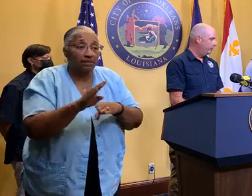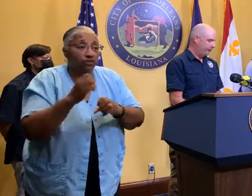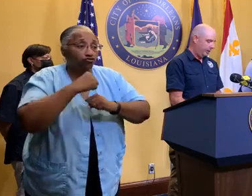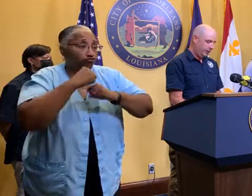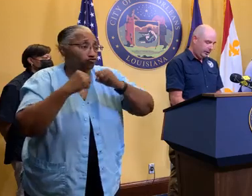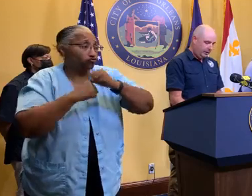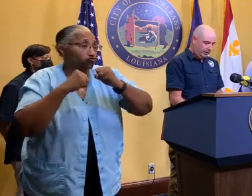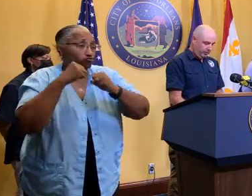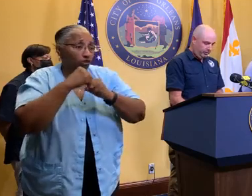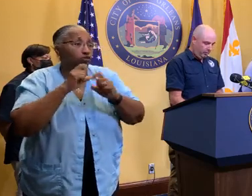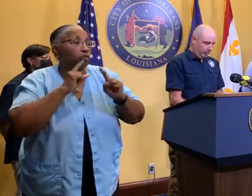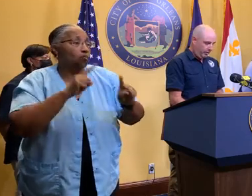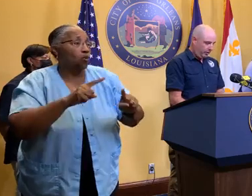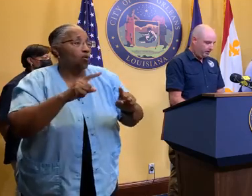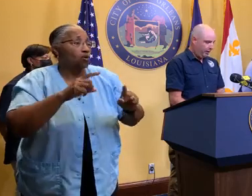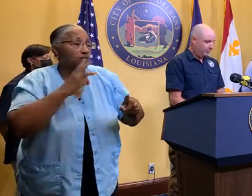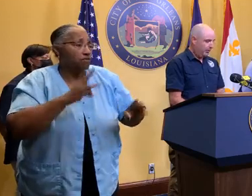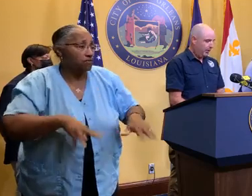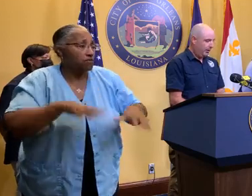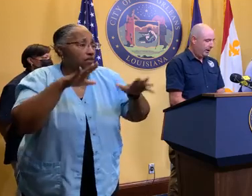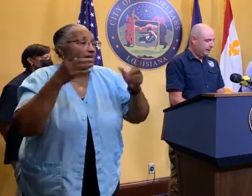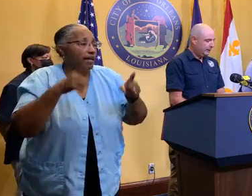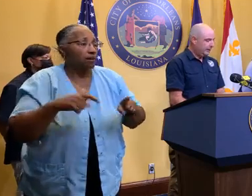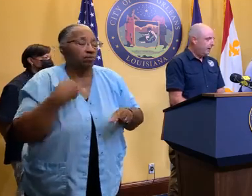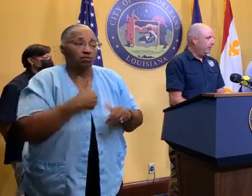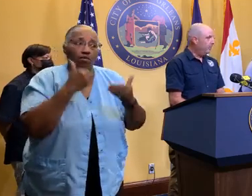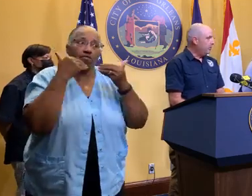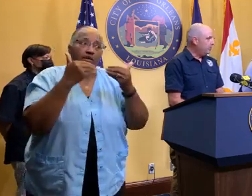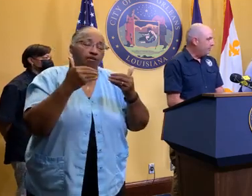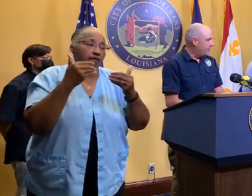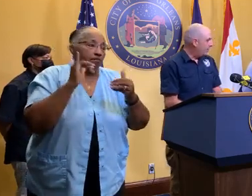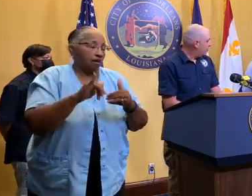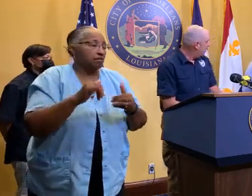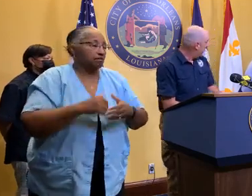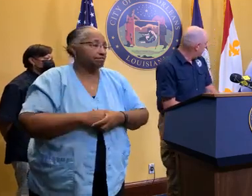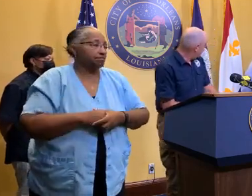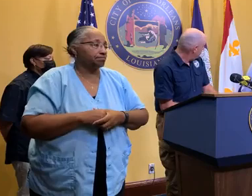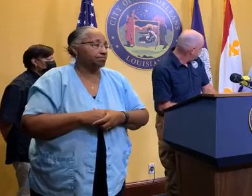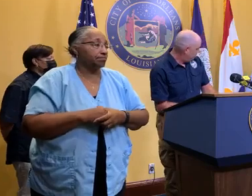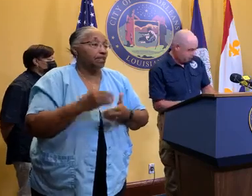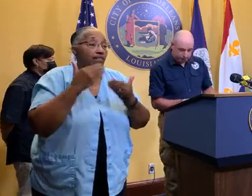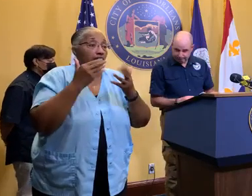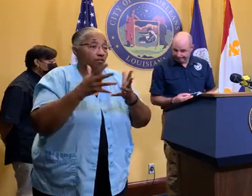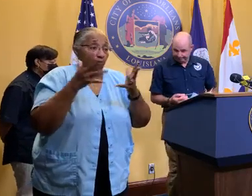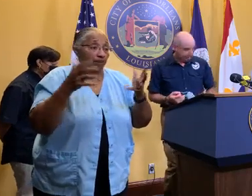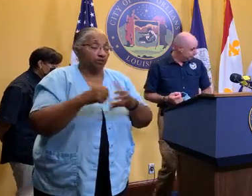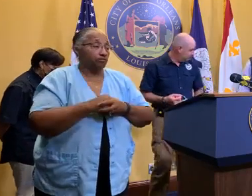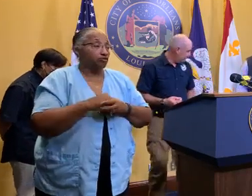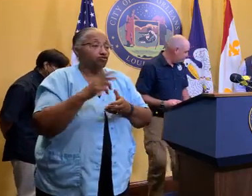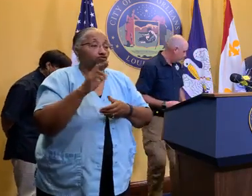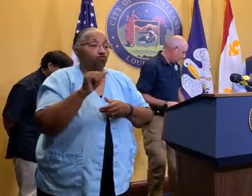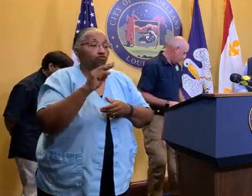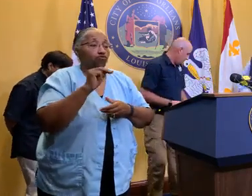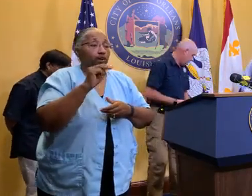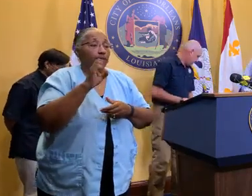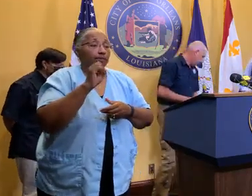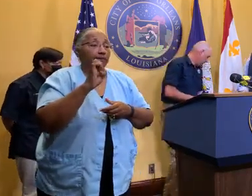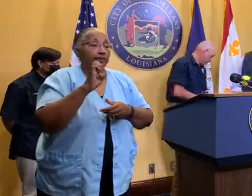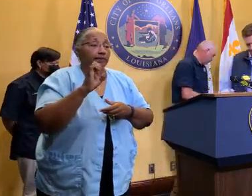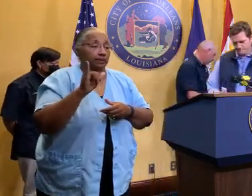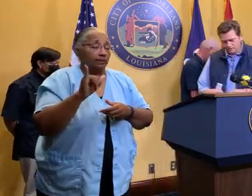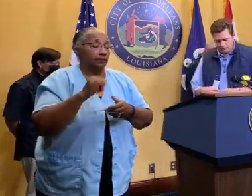reported this flood. So, very thankful about that. Thank you very much. Ramsey? Thank you, Colin. Yes, ma'am.